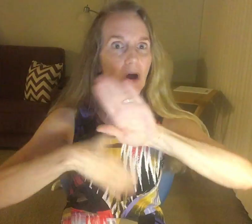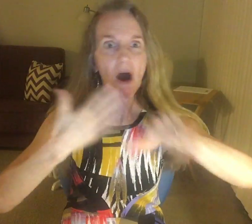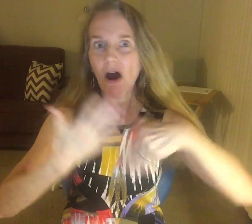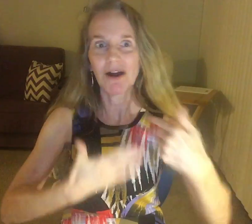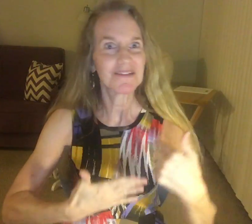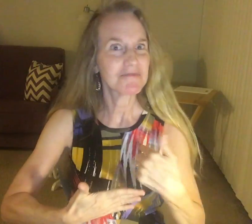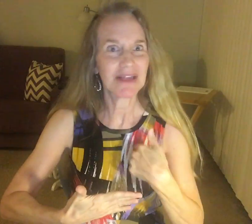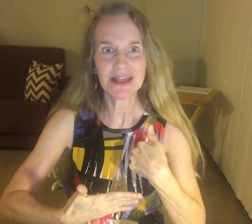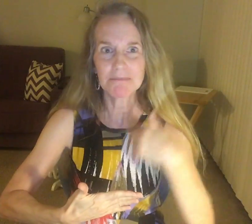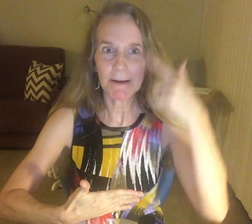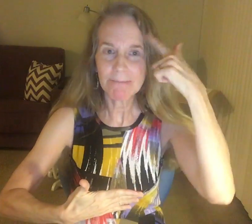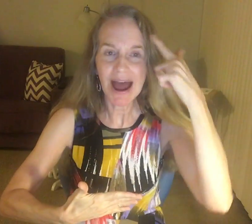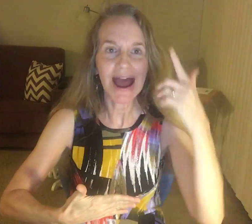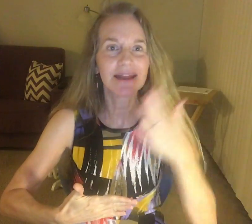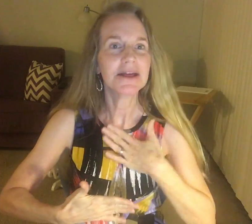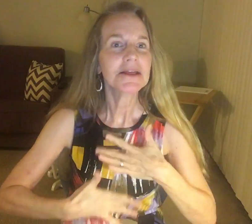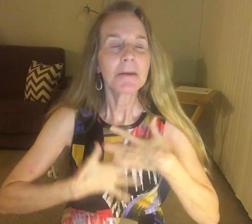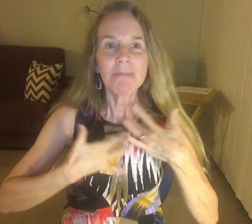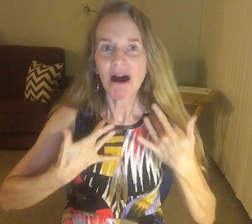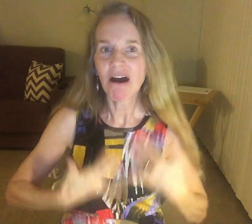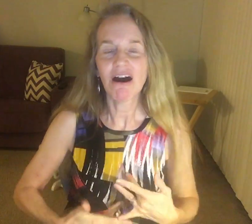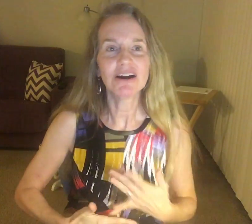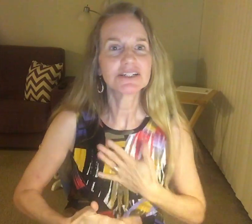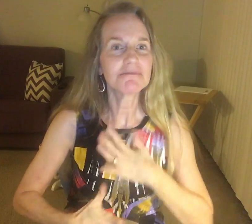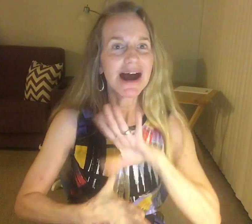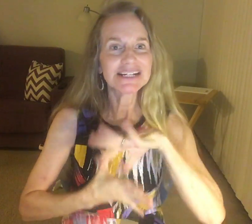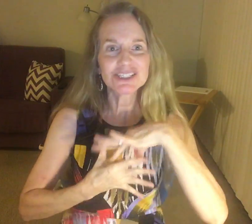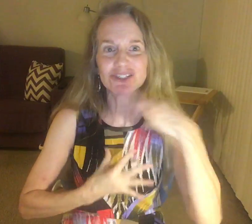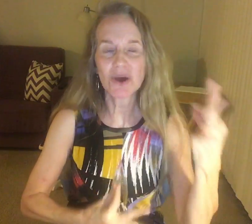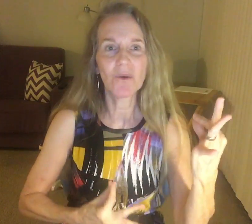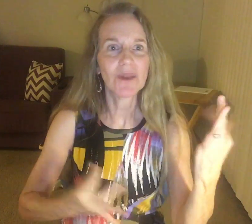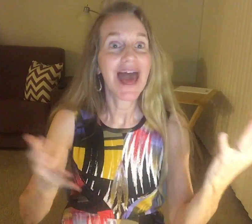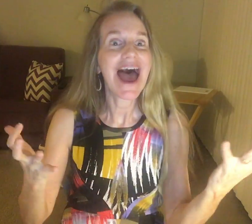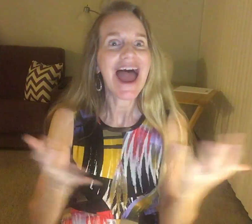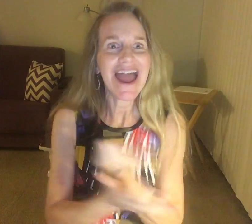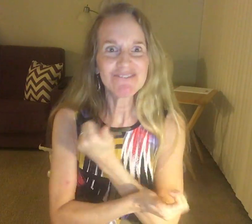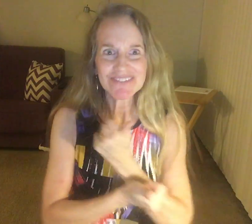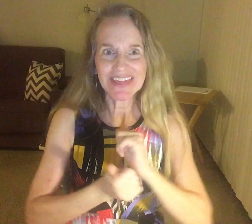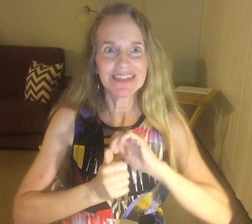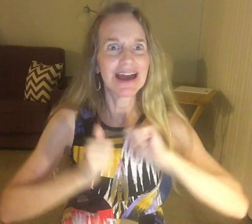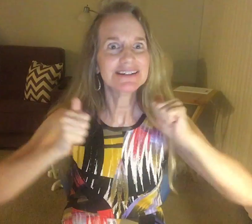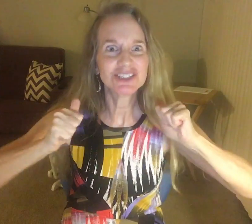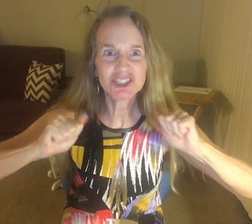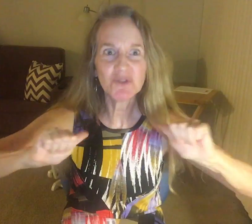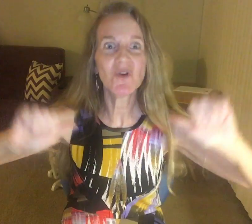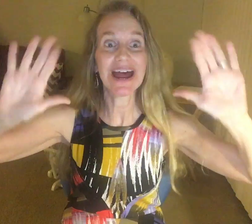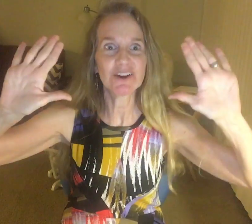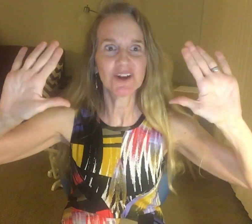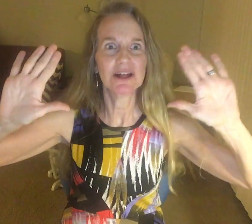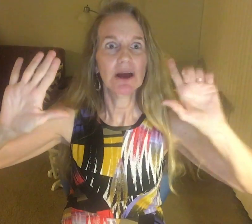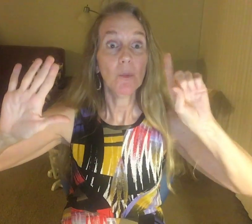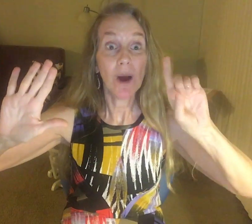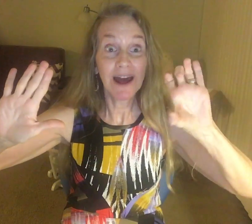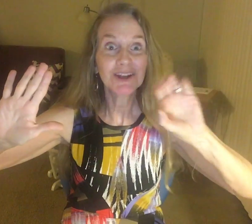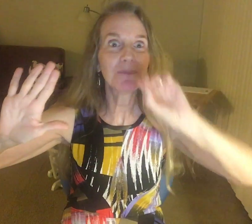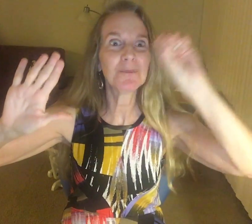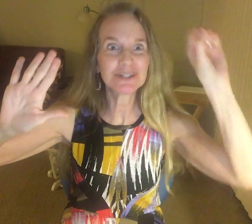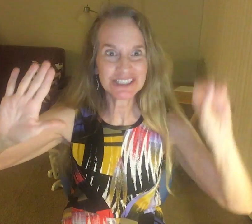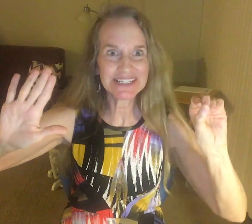all in me, my mind, my heart, my soul, everything. I was one hundred percent